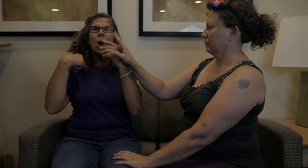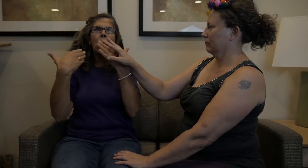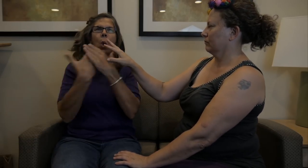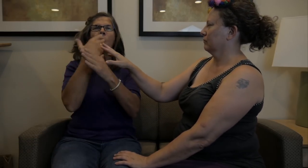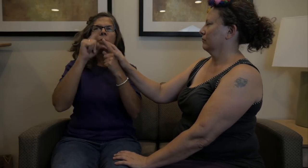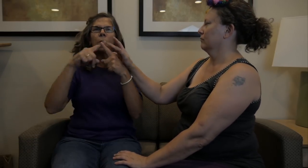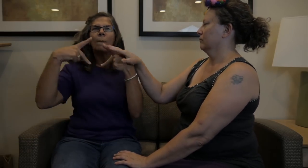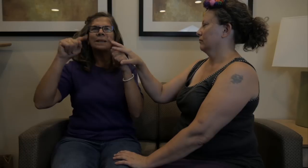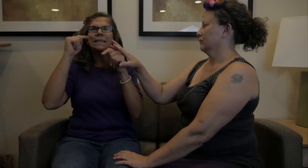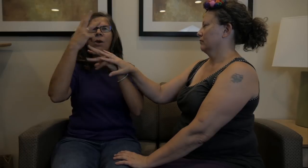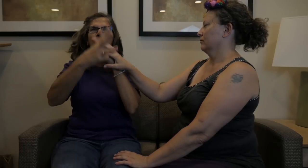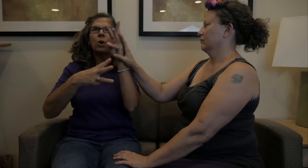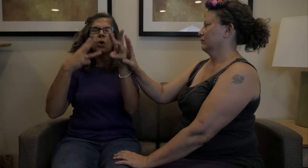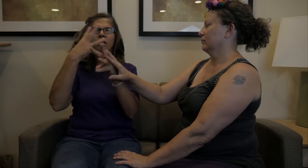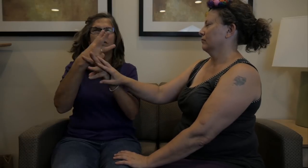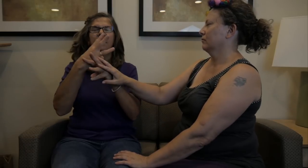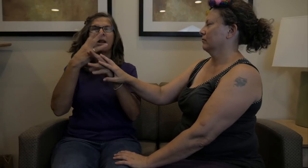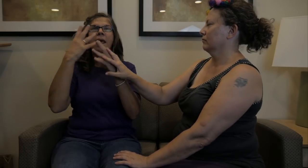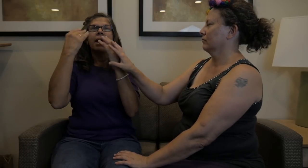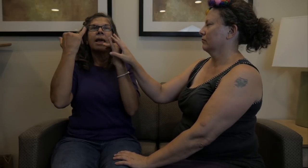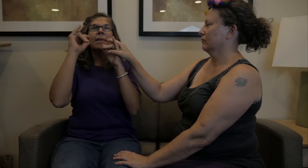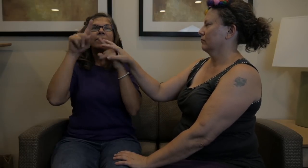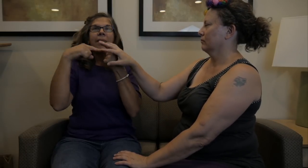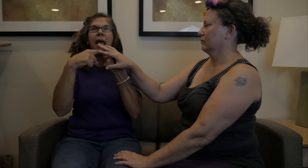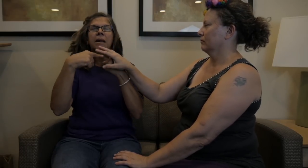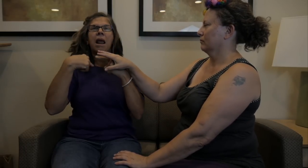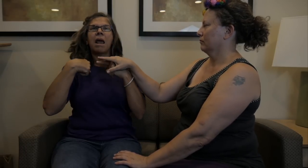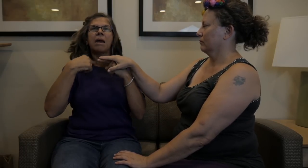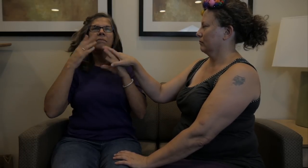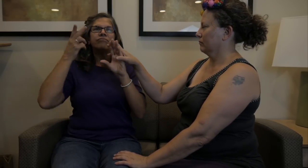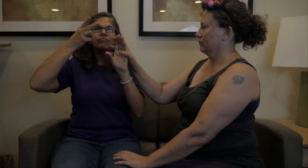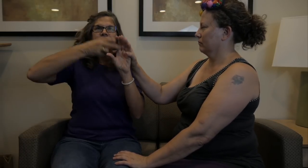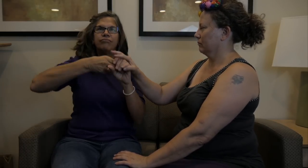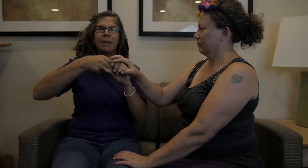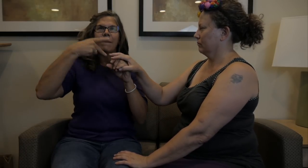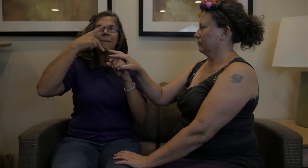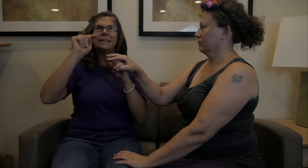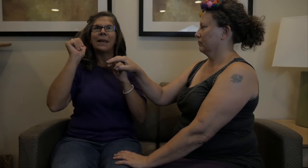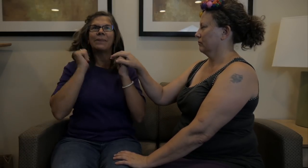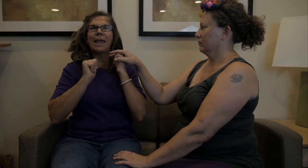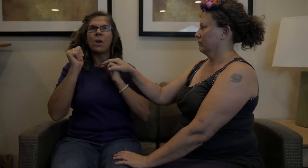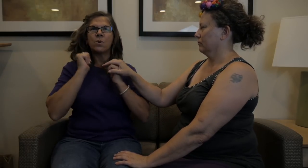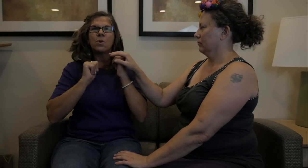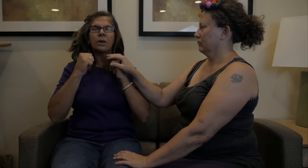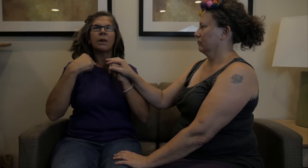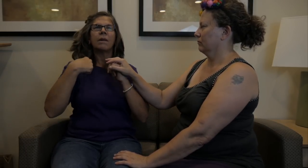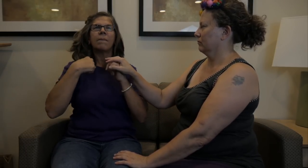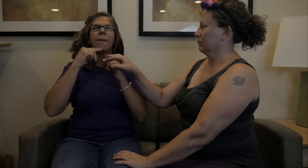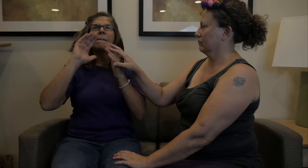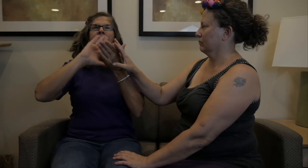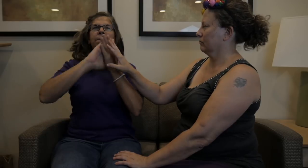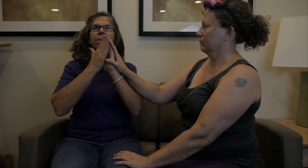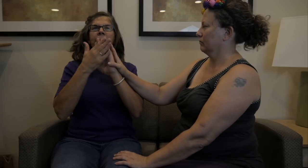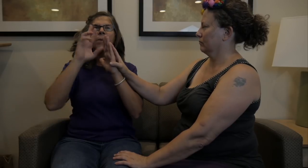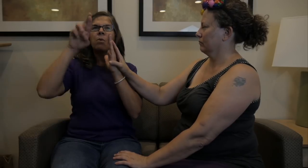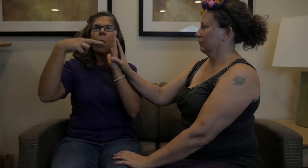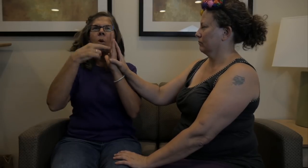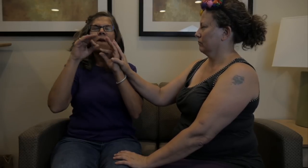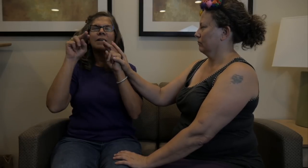the P.T. world is new to me. When I joined this P.T. play, and I took on the role of